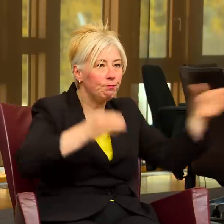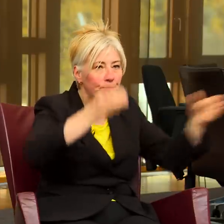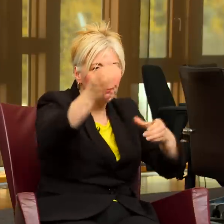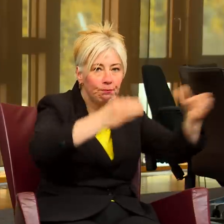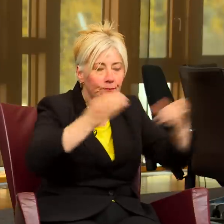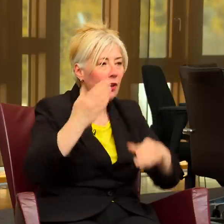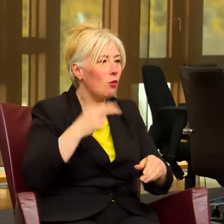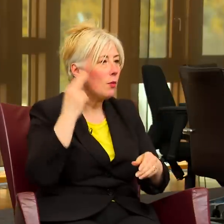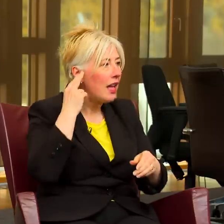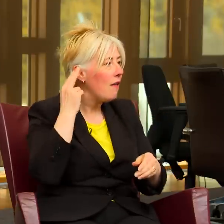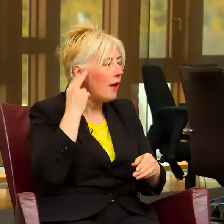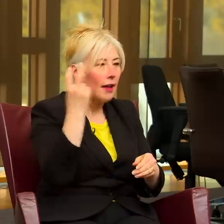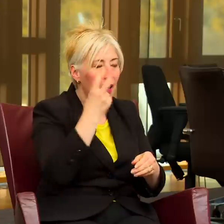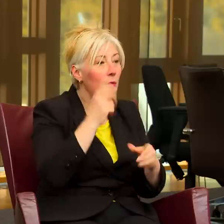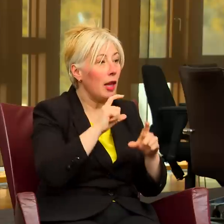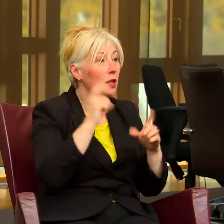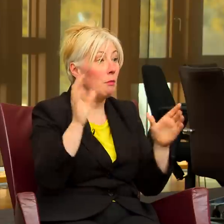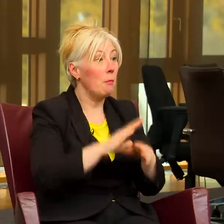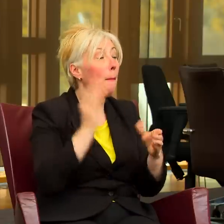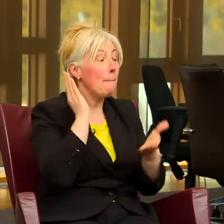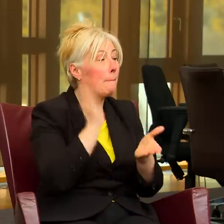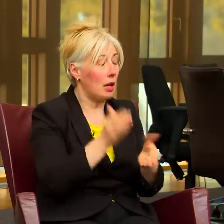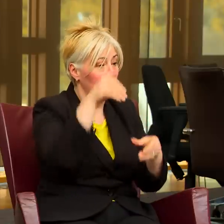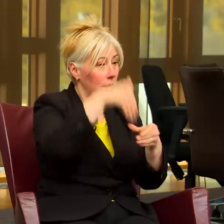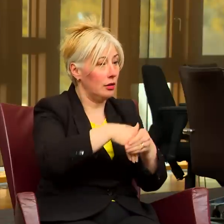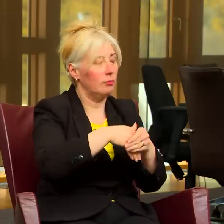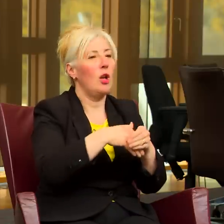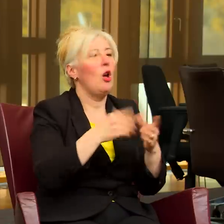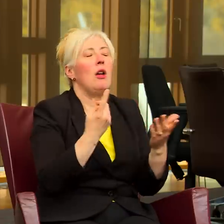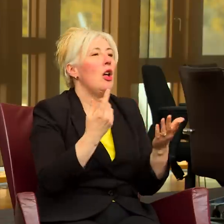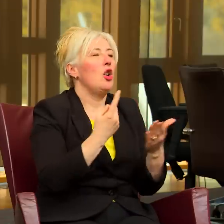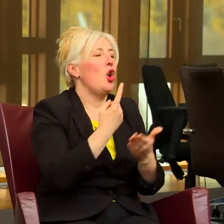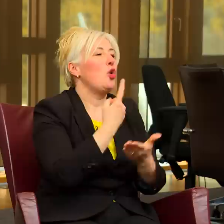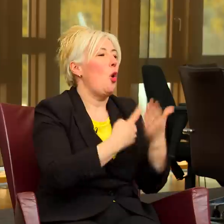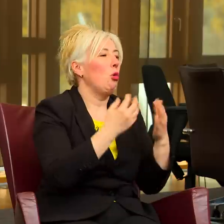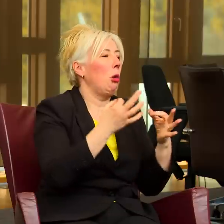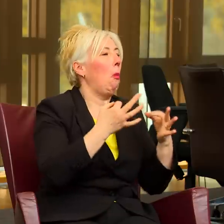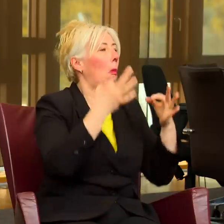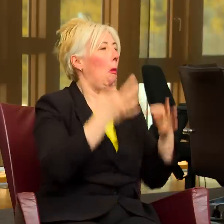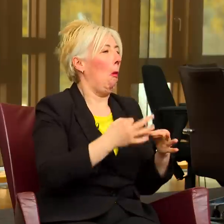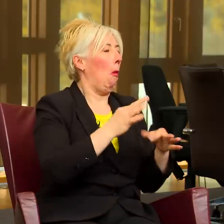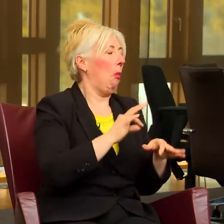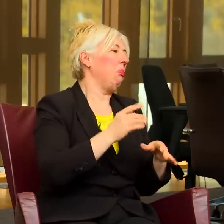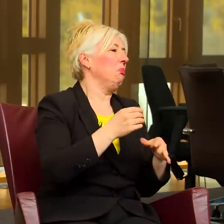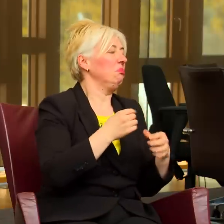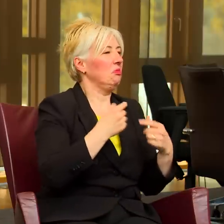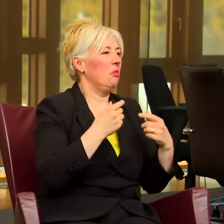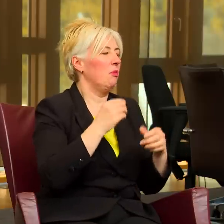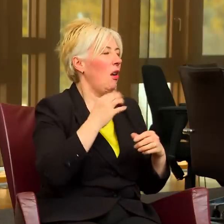the deafblind community themselves. It can't be an advisory board made up of officials and civil servants and representatives, it